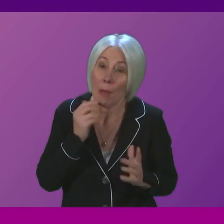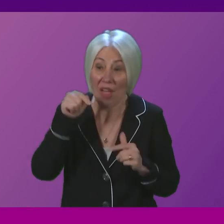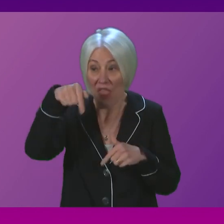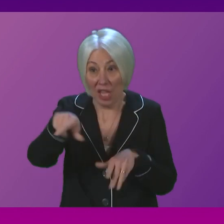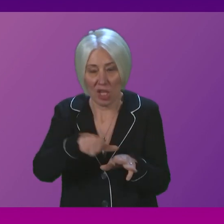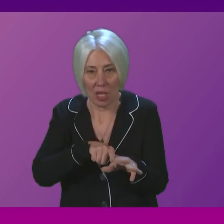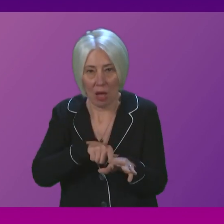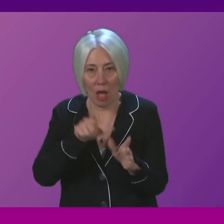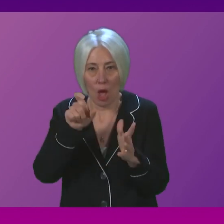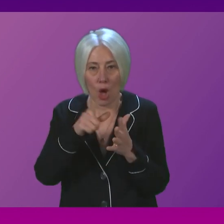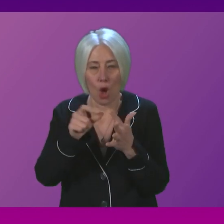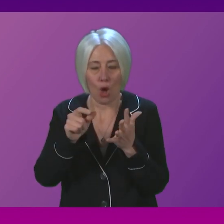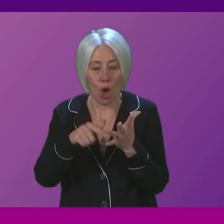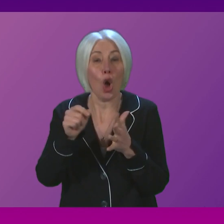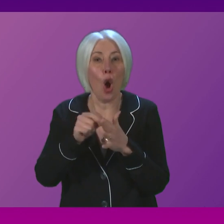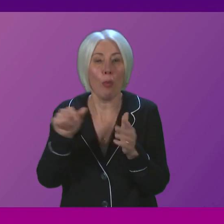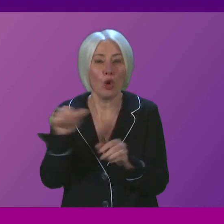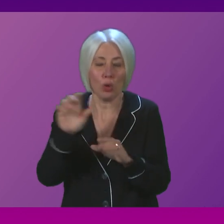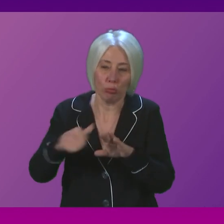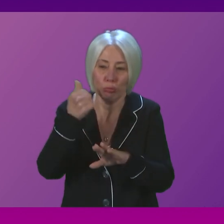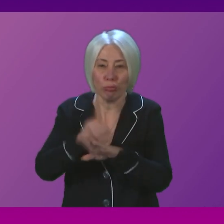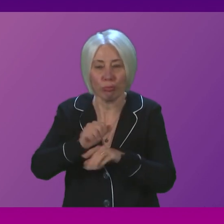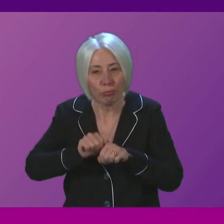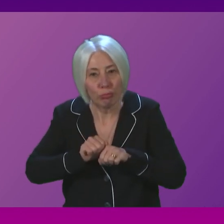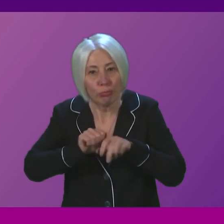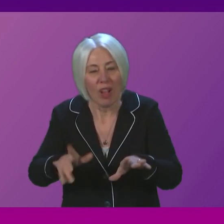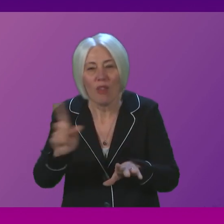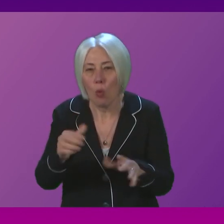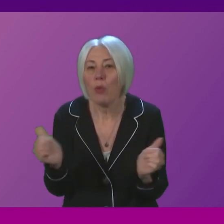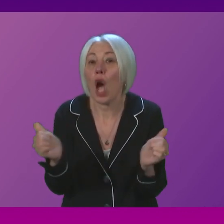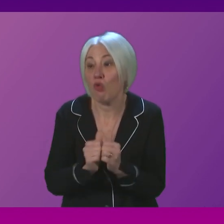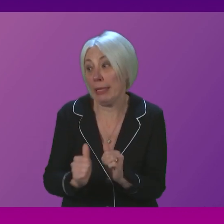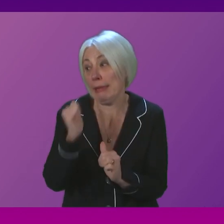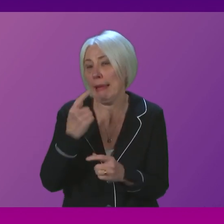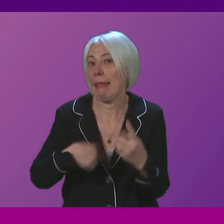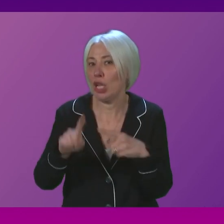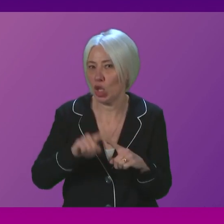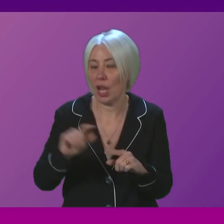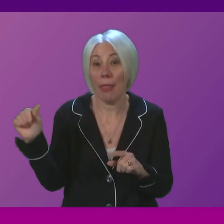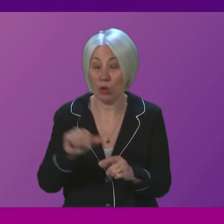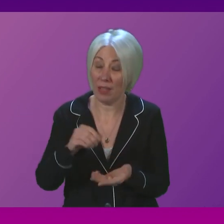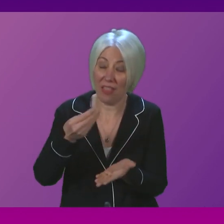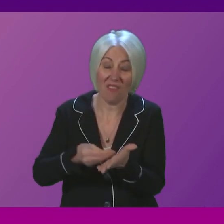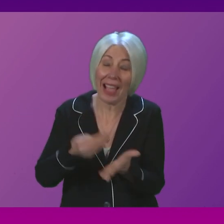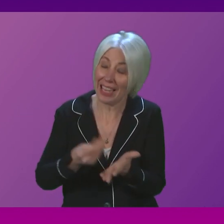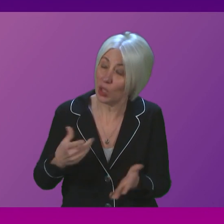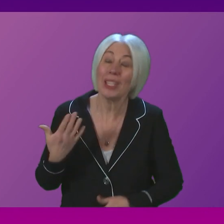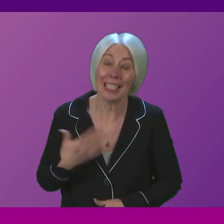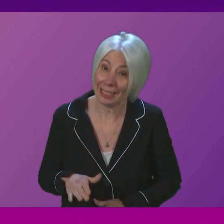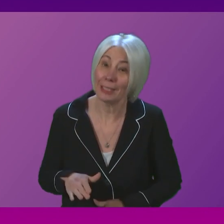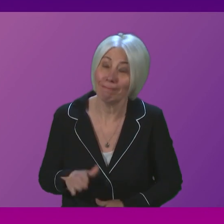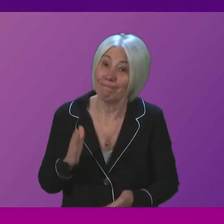delivers on implementation of the Glasgow Pact and that includes delivering the finance needed particularly